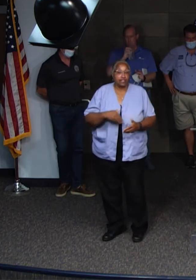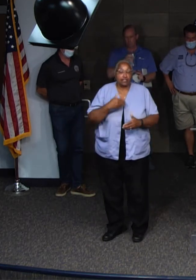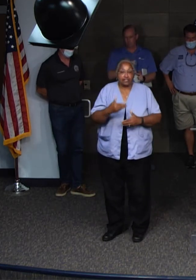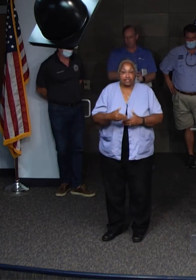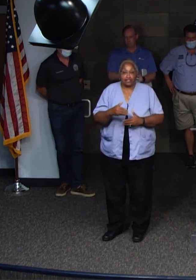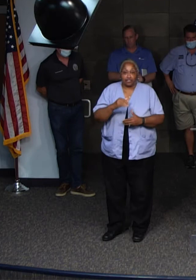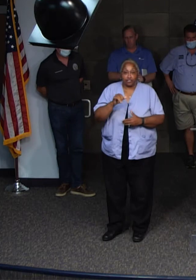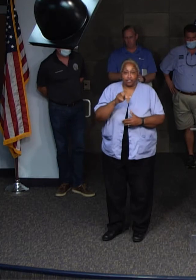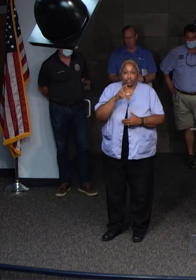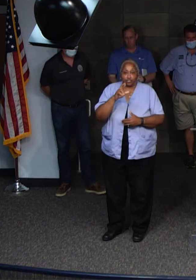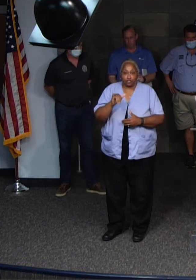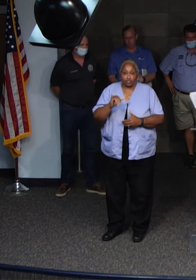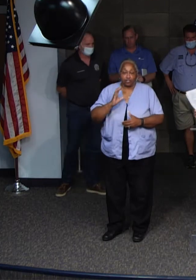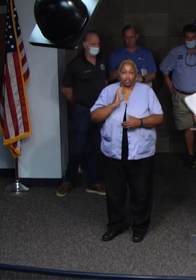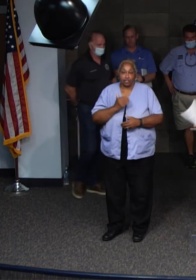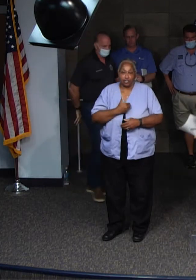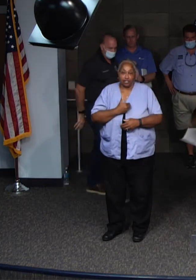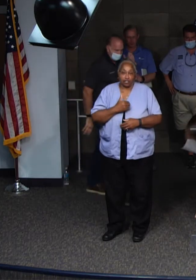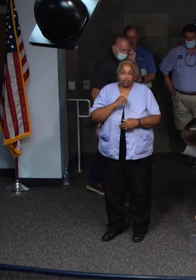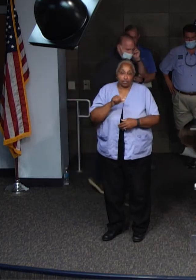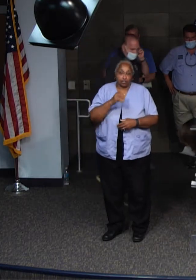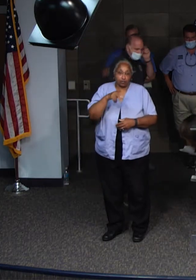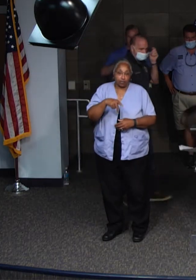Dr. Jerry Satanovic, our Jefferson Parish Coroner.